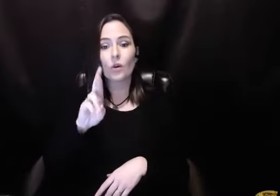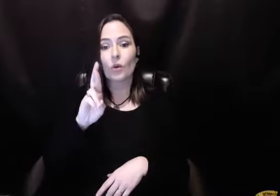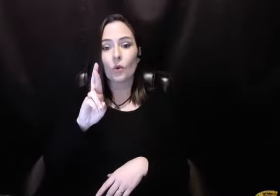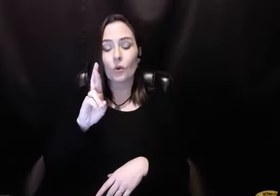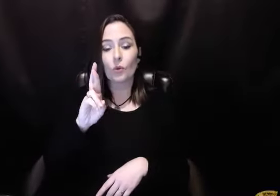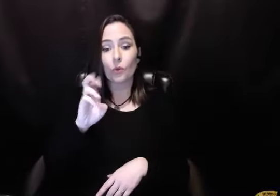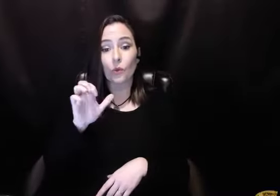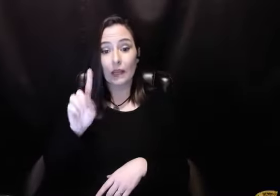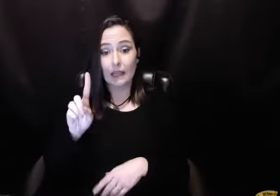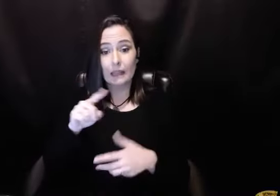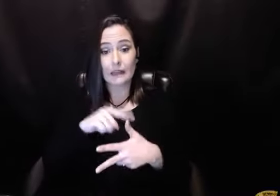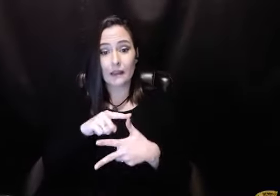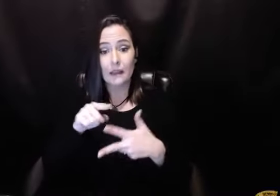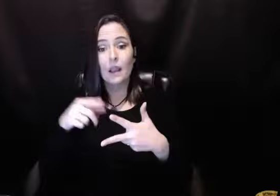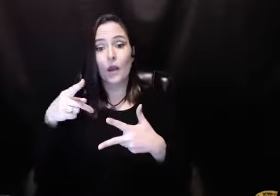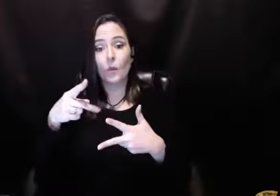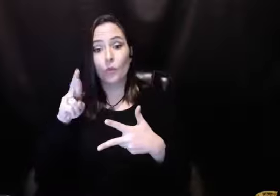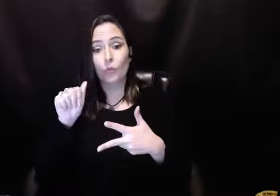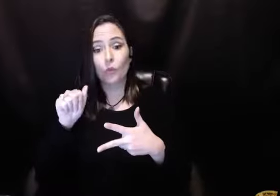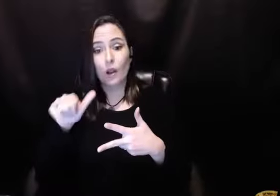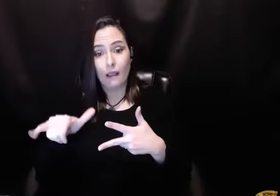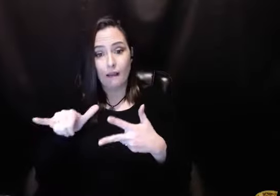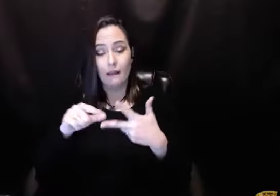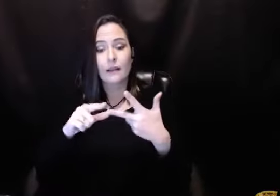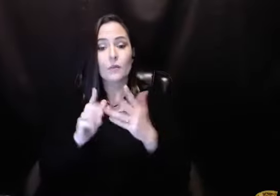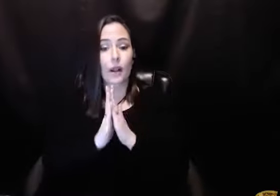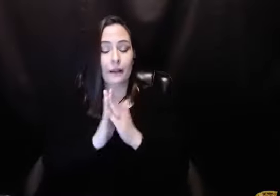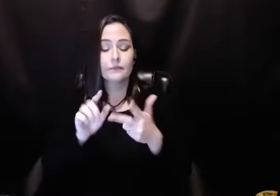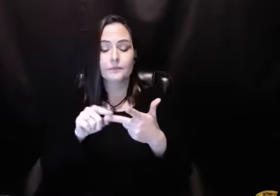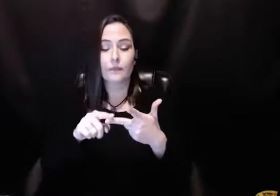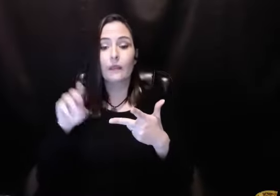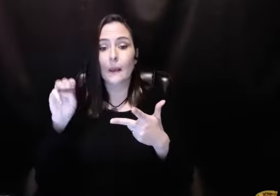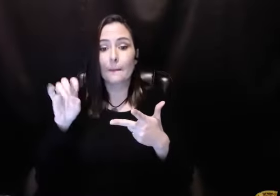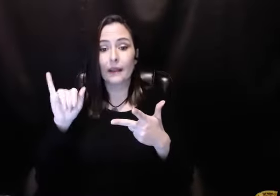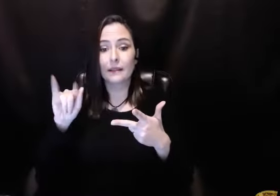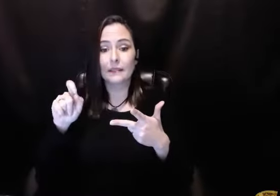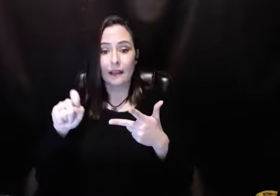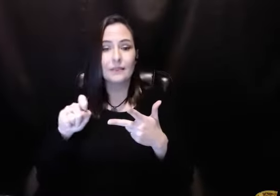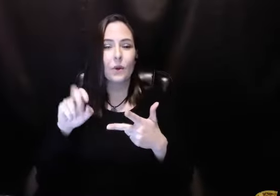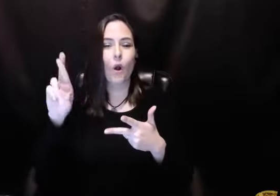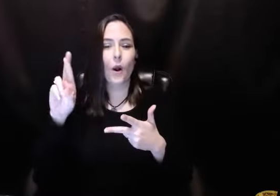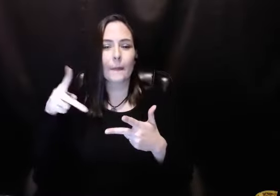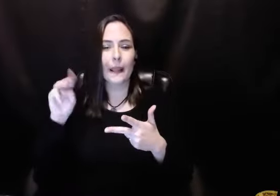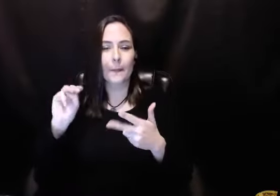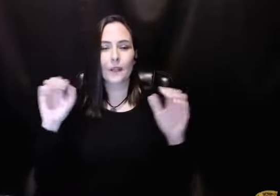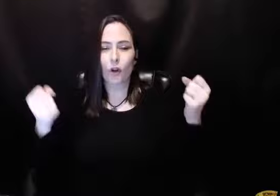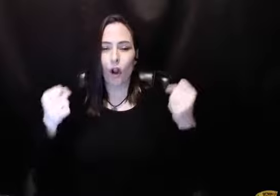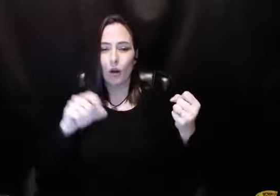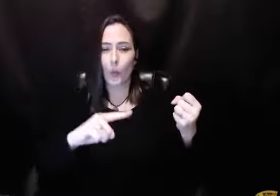Kind of get the engine going. Read, pray, meditate. Still do that. And I had a great reading in the ODAT today about what ifs. What